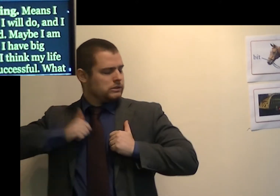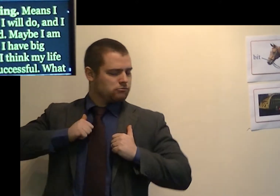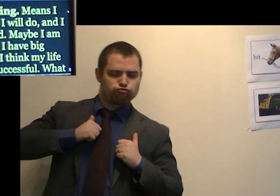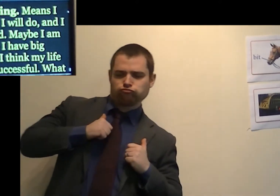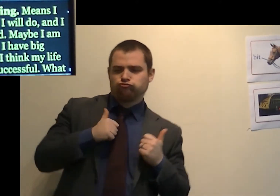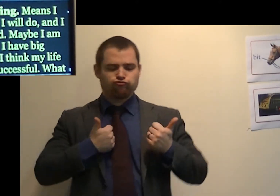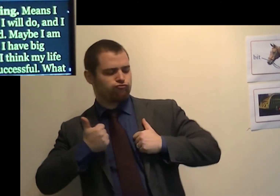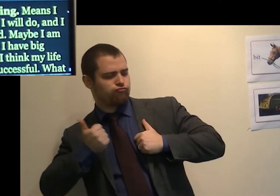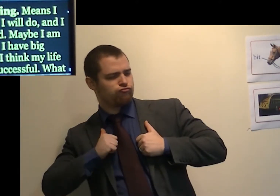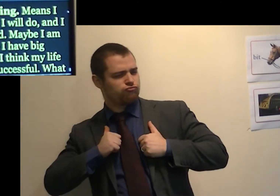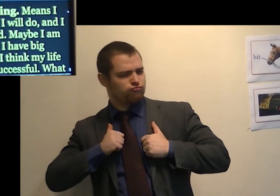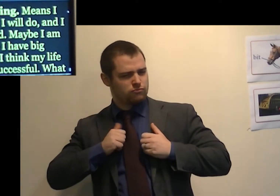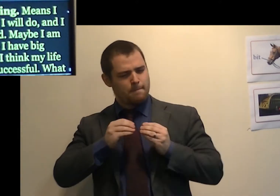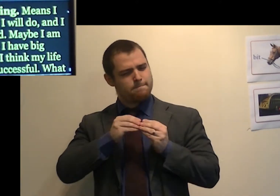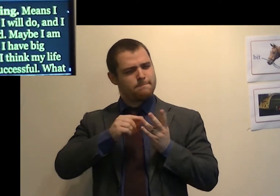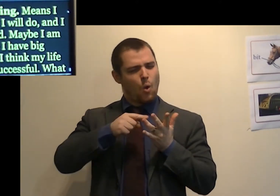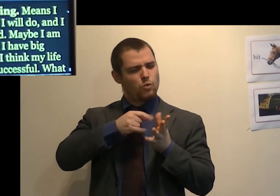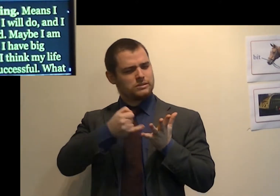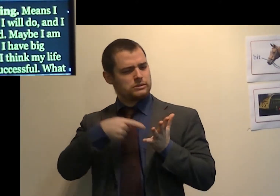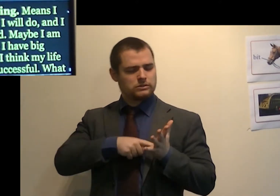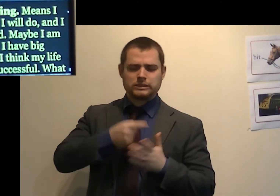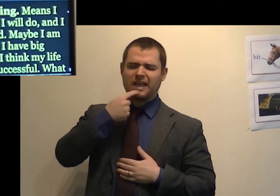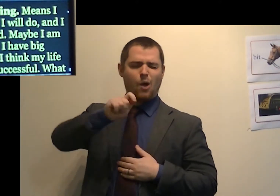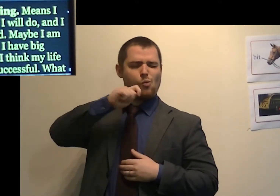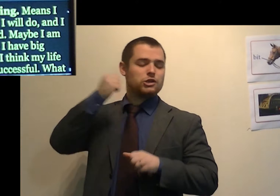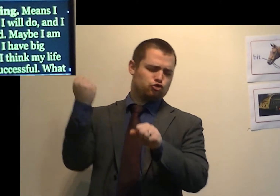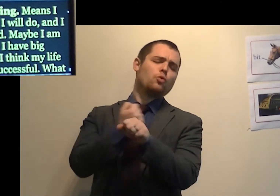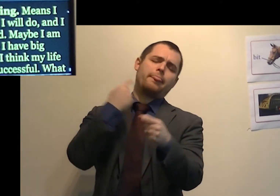It means I say what I will do, and I am proud.